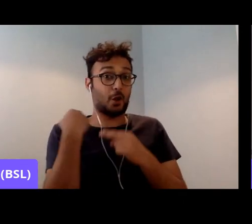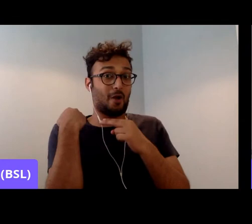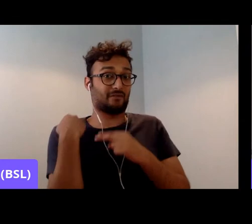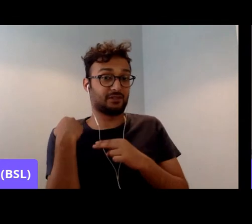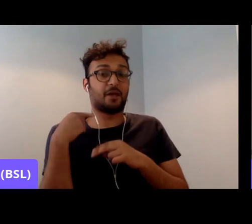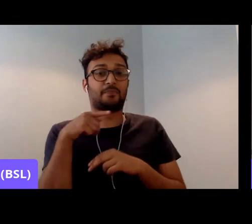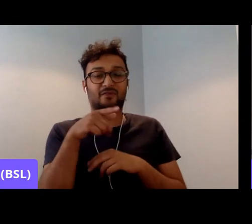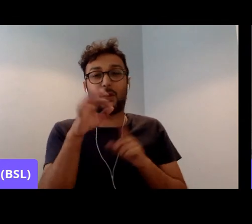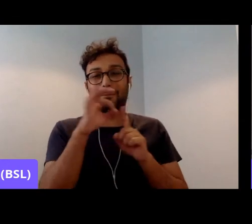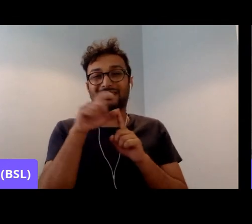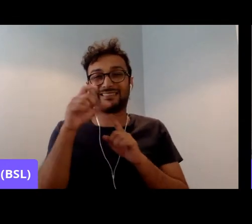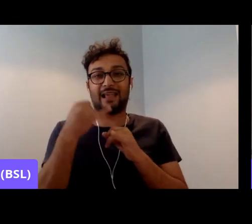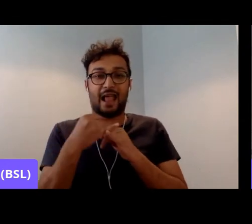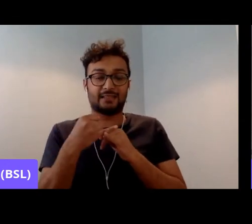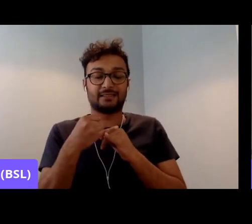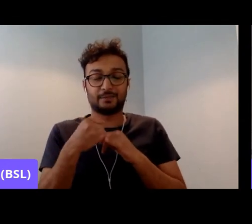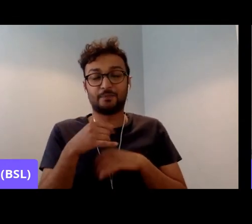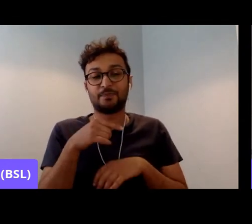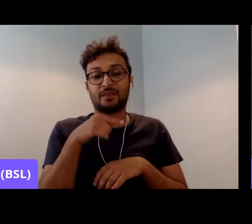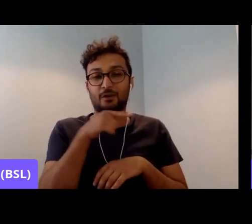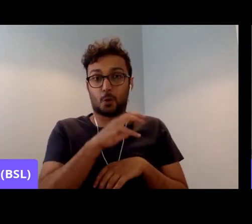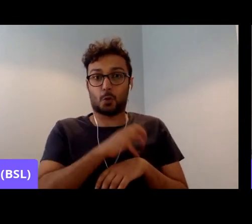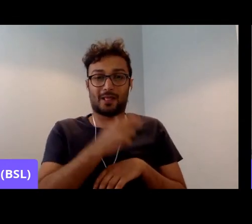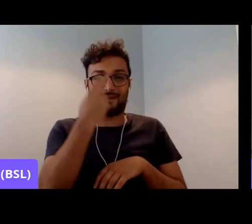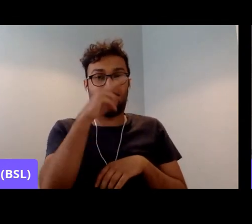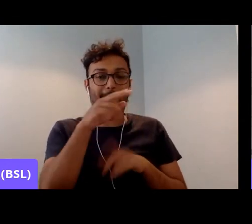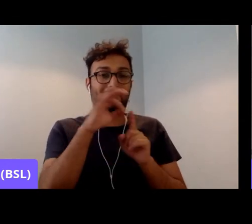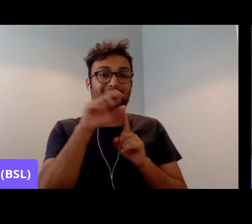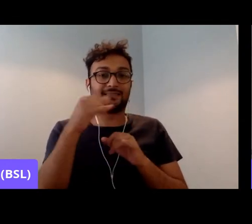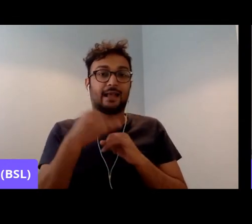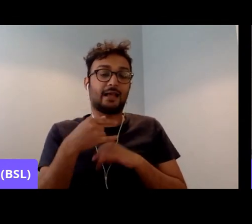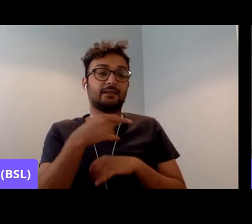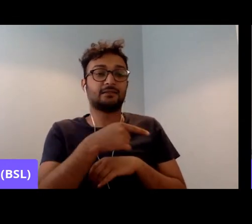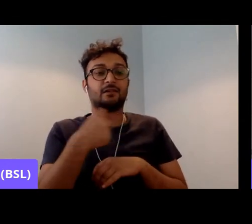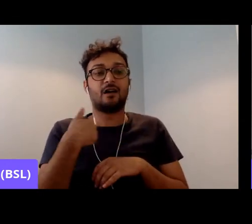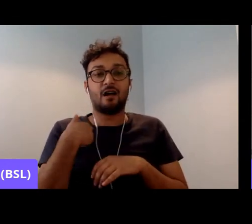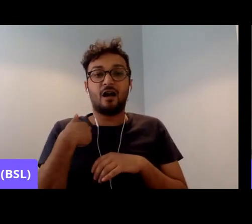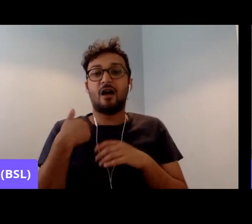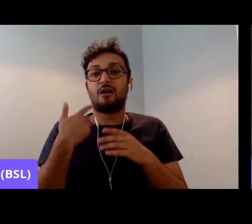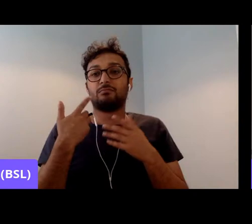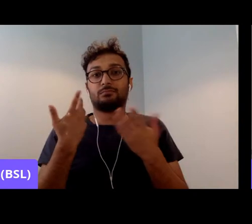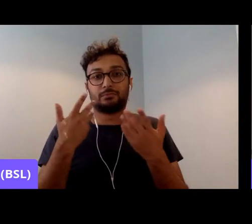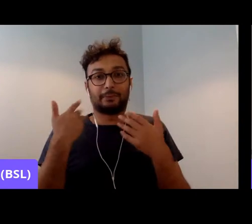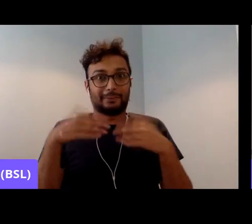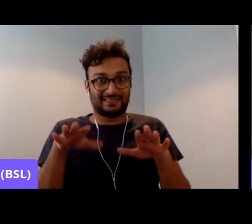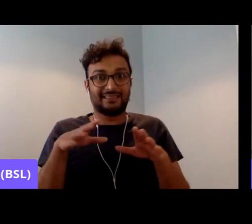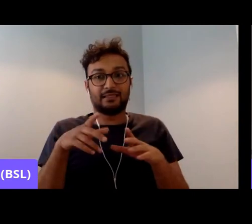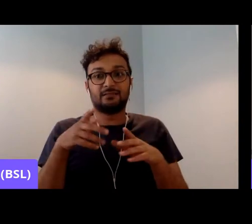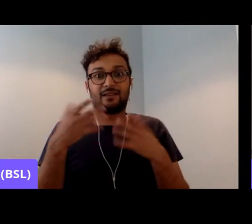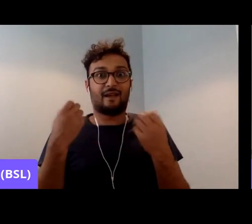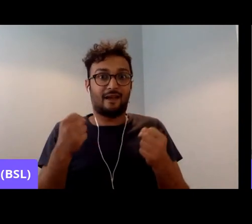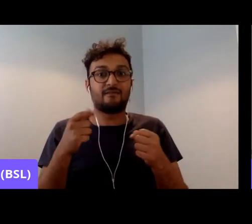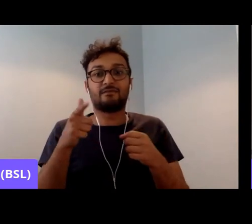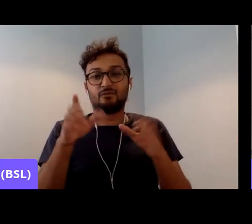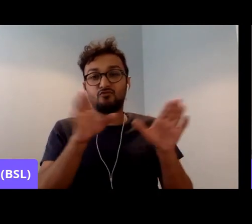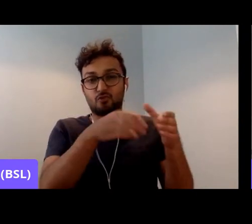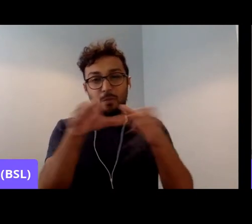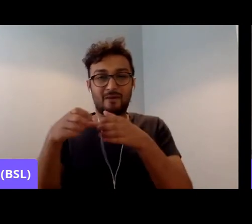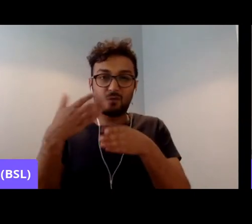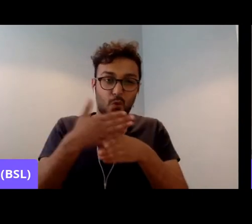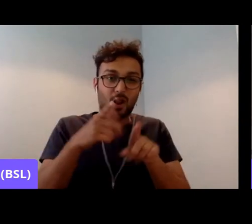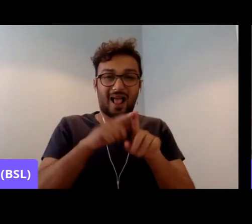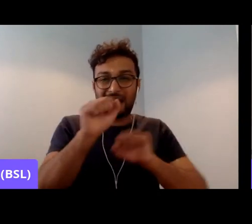PCS. Um, and we have, um, you know, organized and had groups of workers, cleaners, security guards,